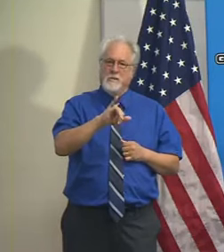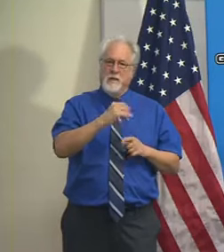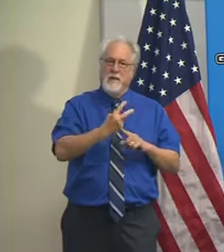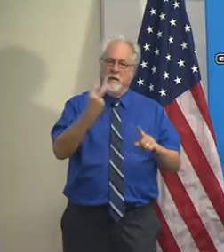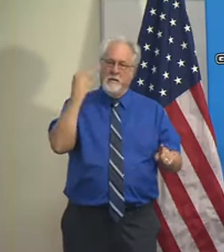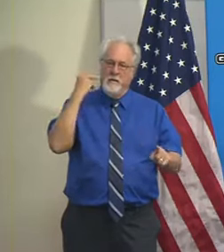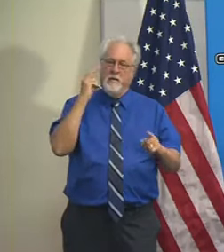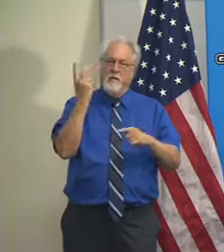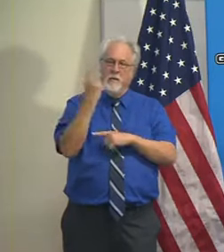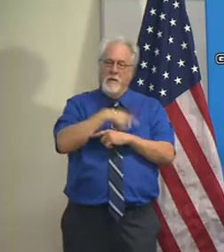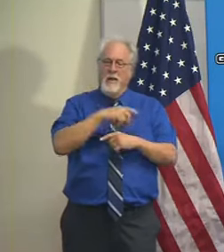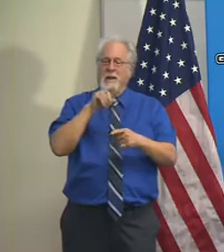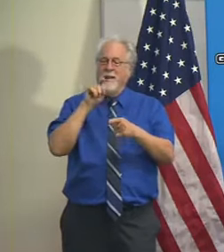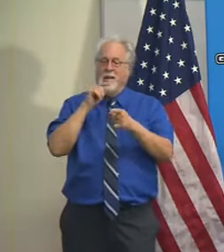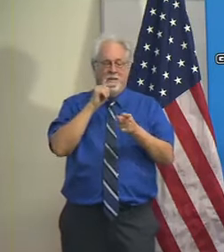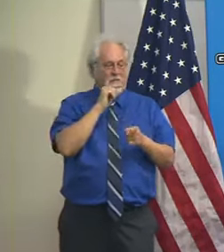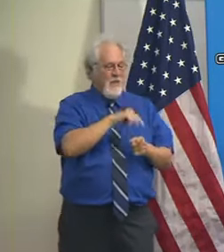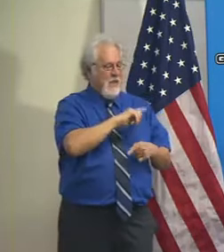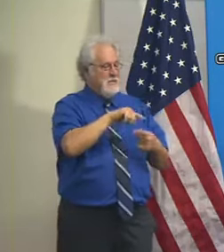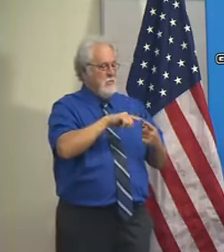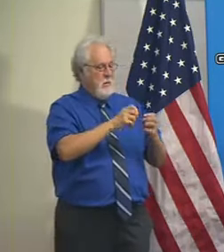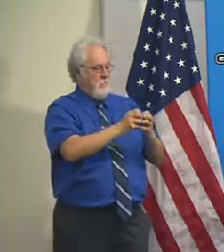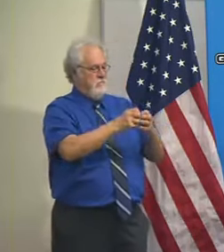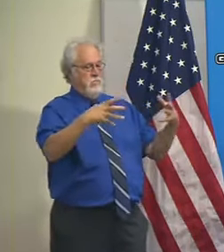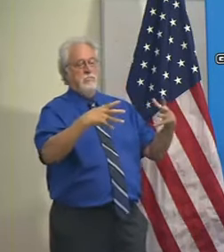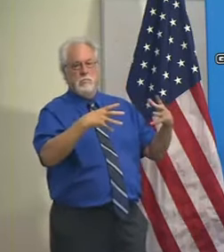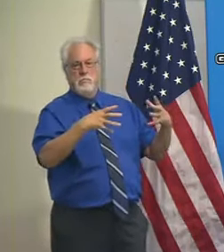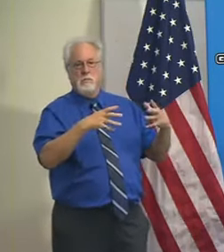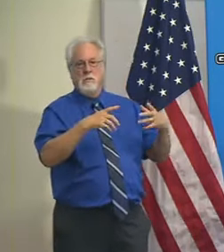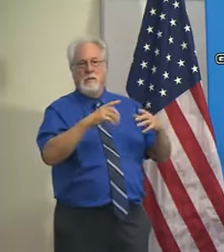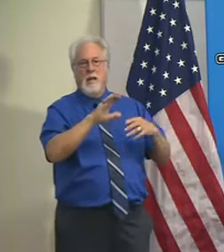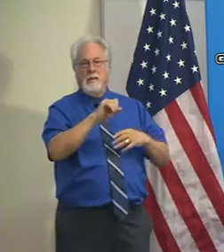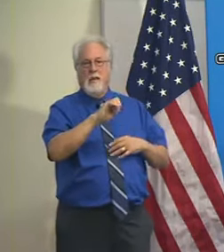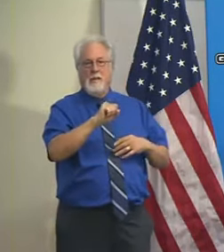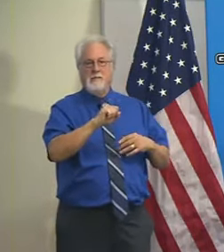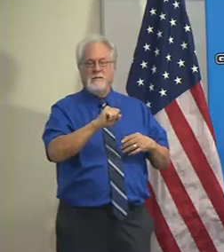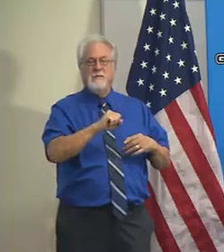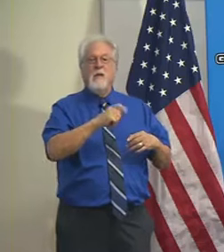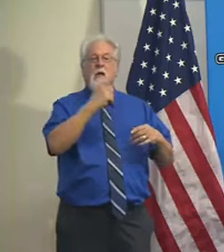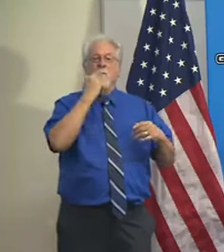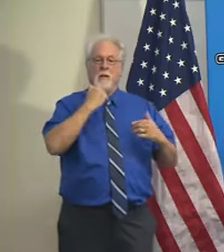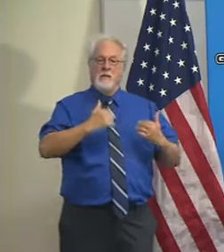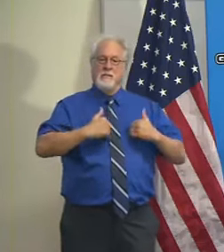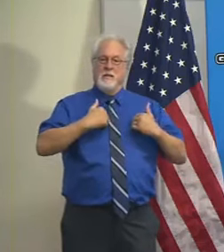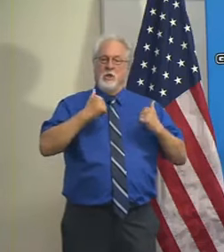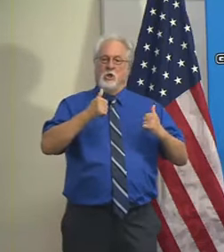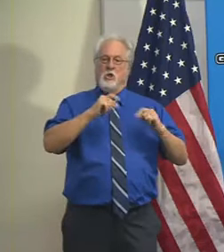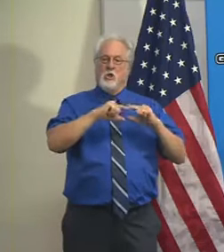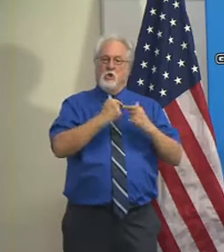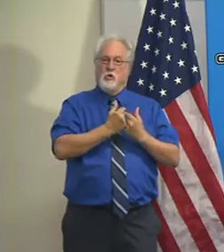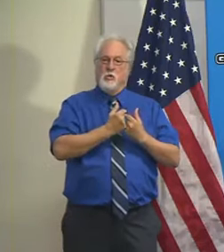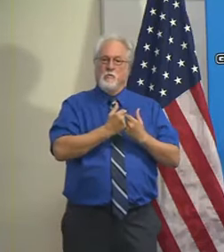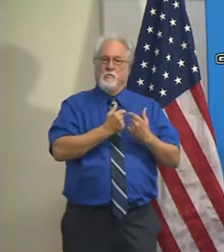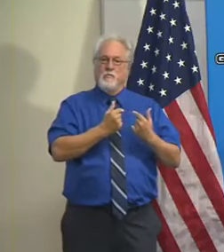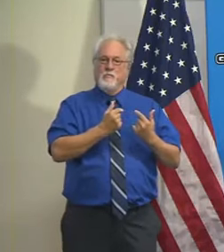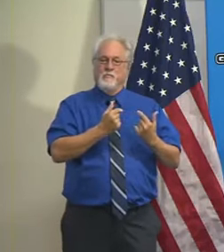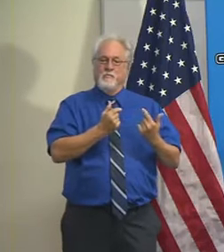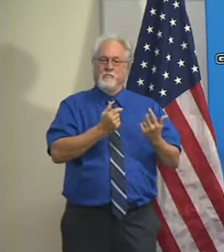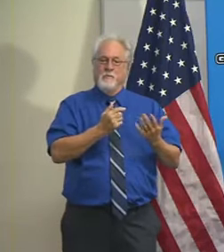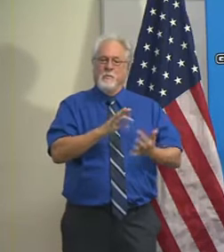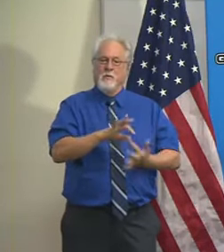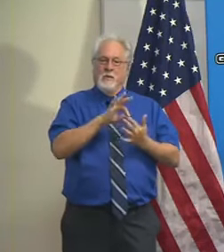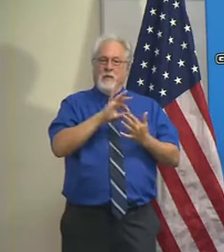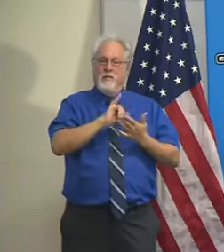know that that's when we had a surge in cases driven by the younger population, particularly